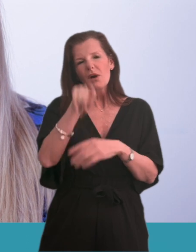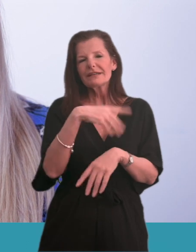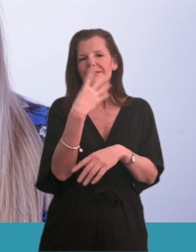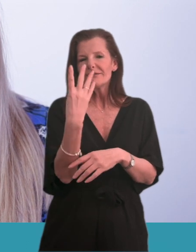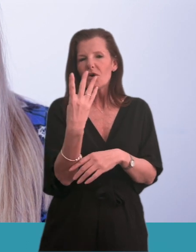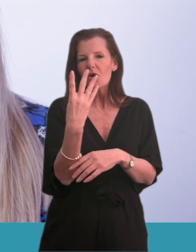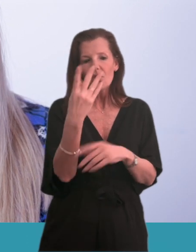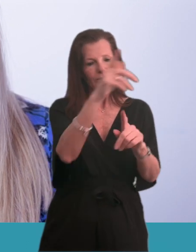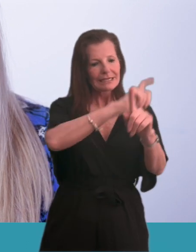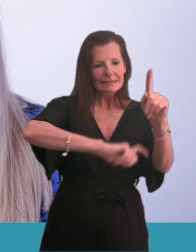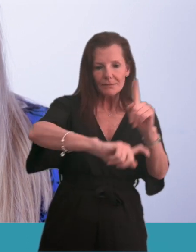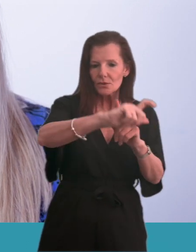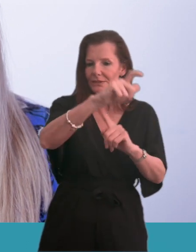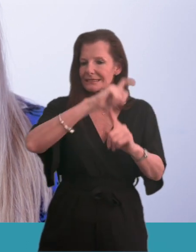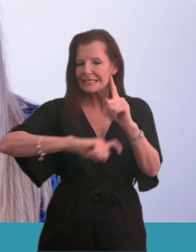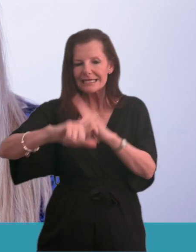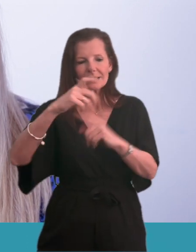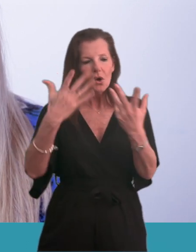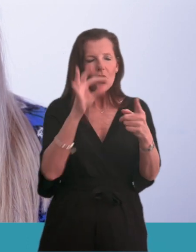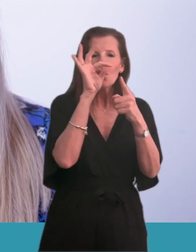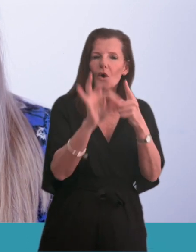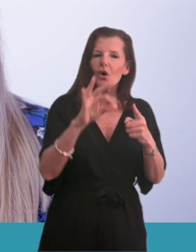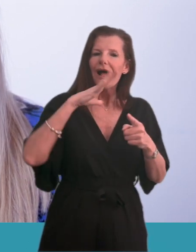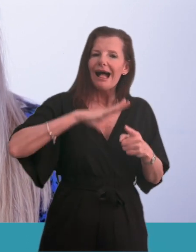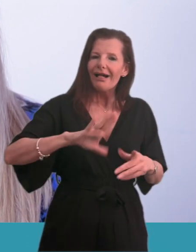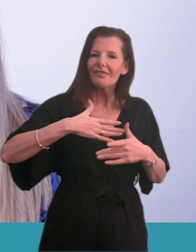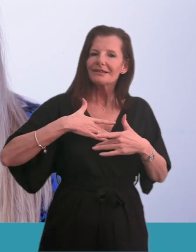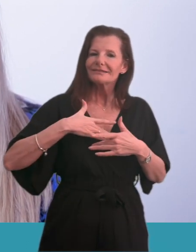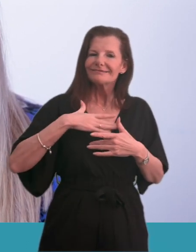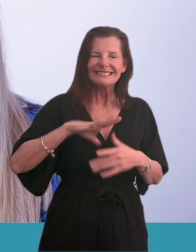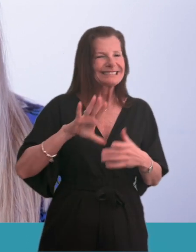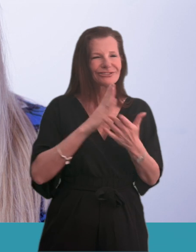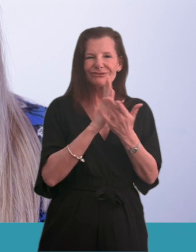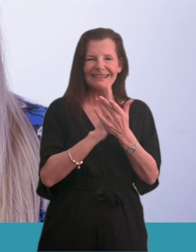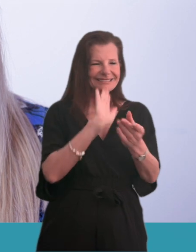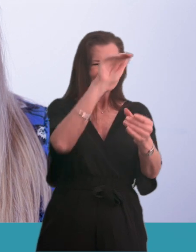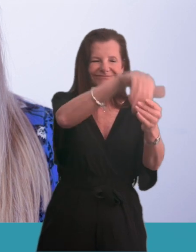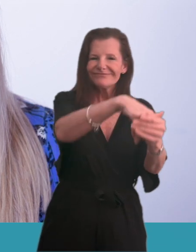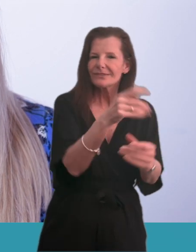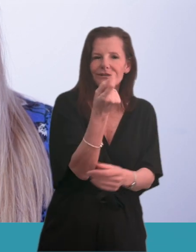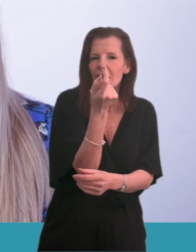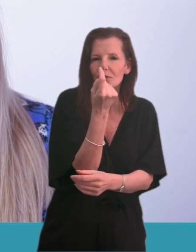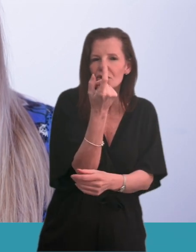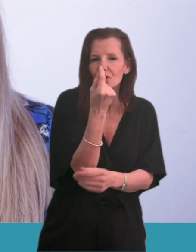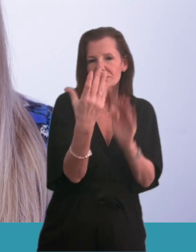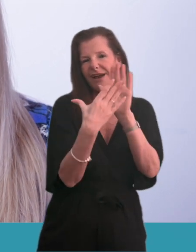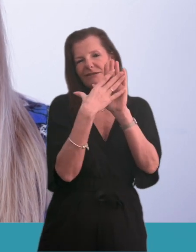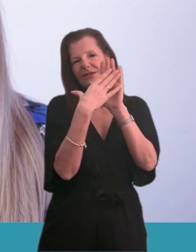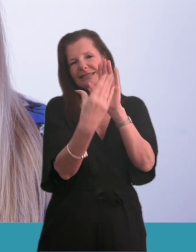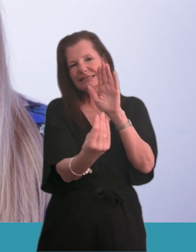particular communities or people with certain health conditions who we often do not manage to reach. For example, people in